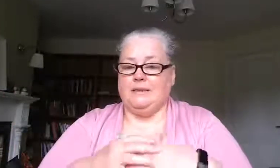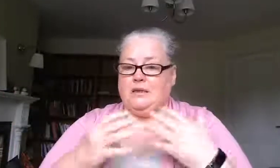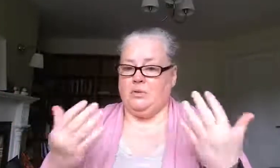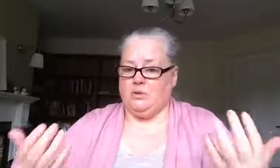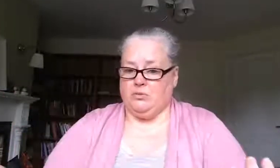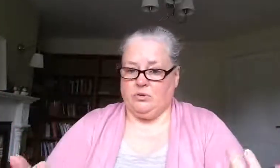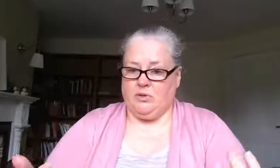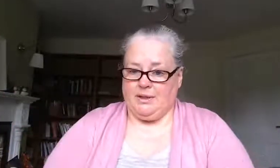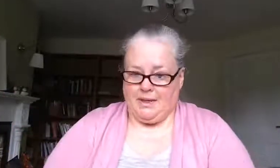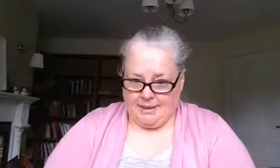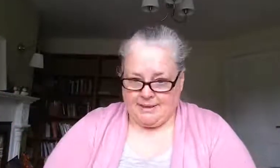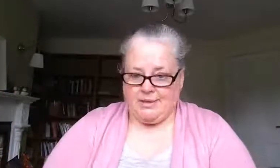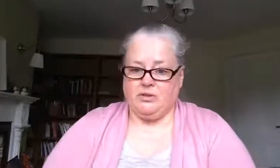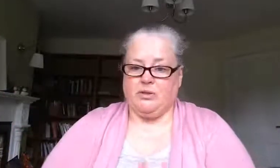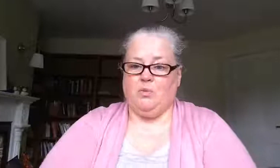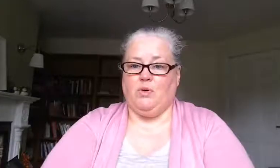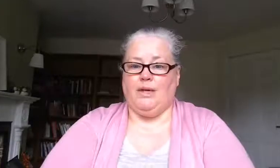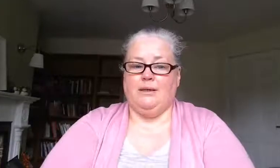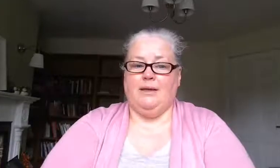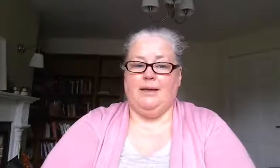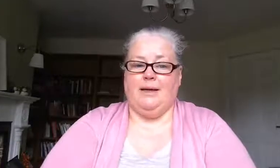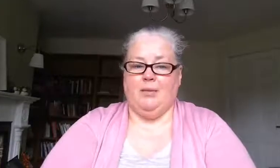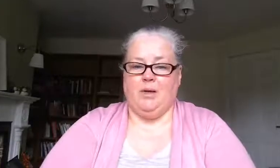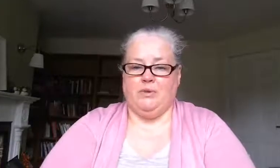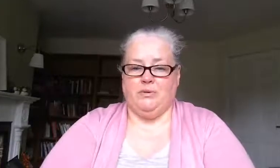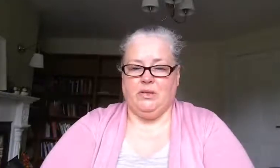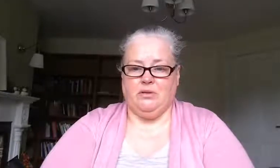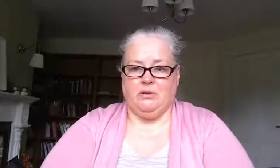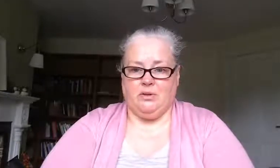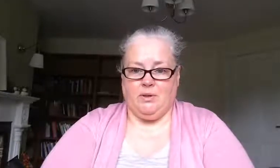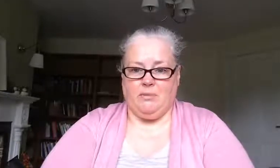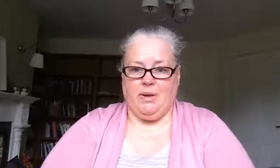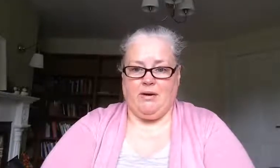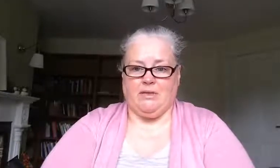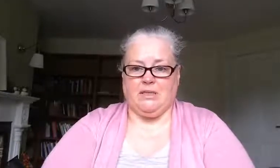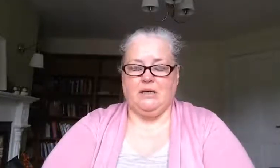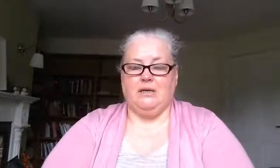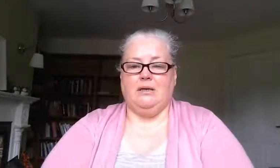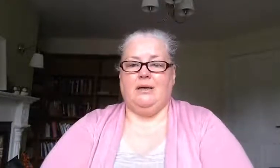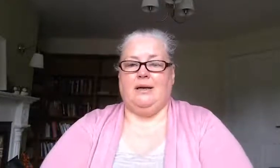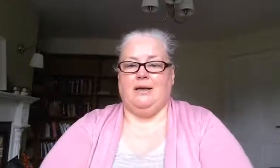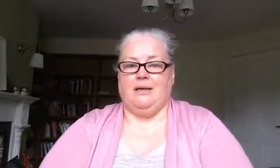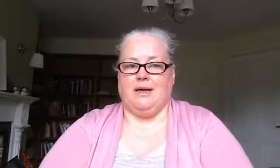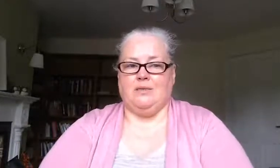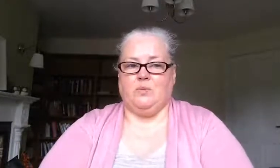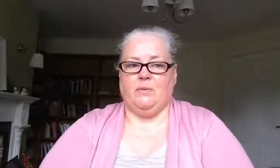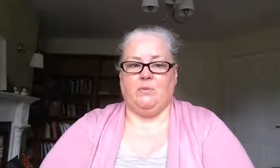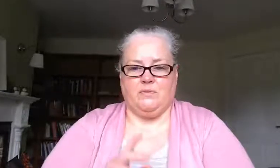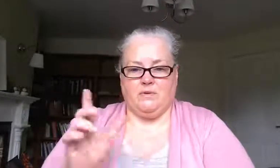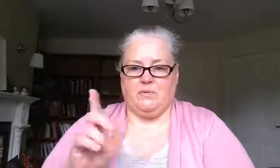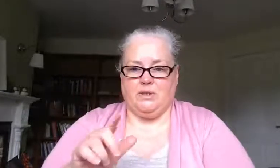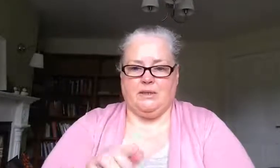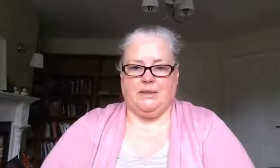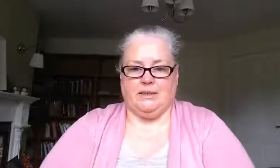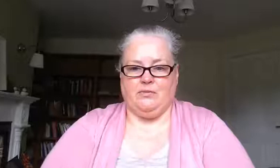i will talk to you all again next saturday morning and i'll be doing another one on parenting uh next week but something slightly different